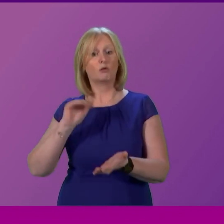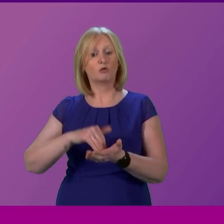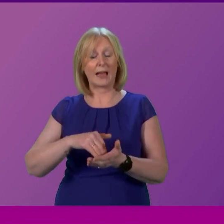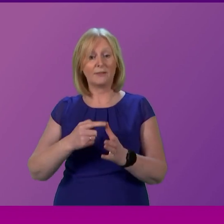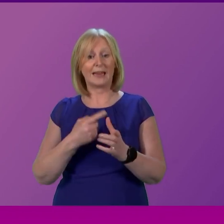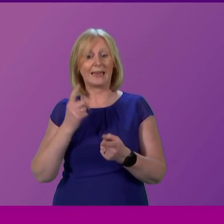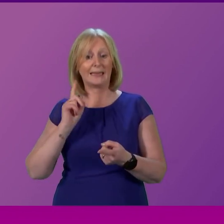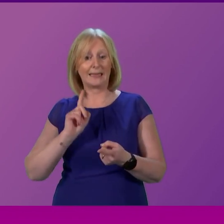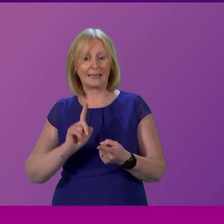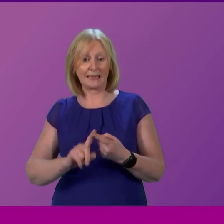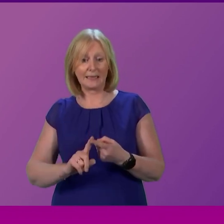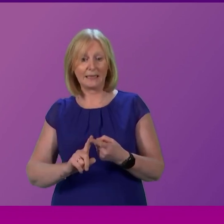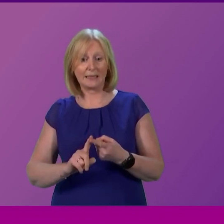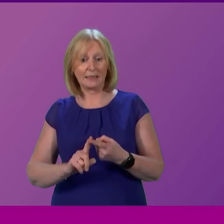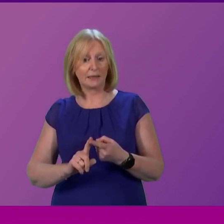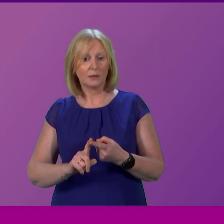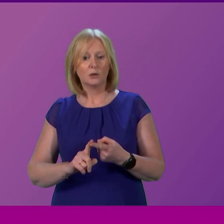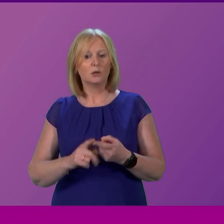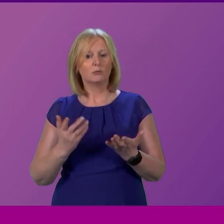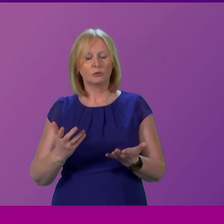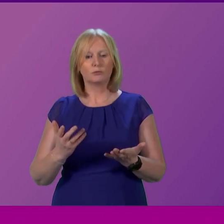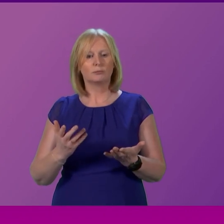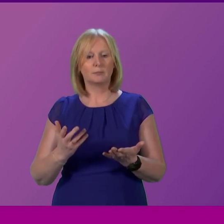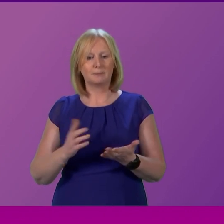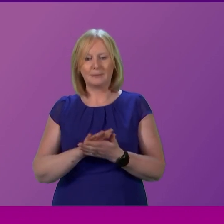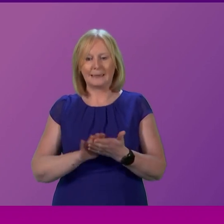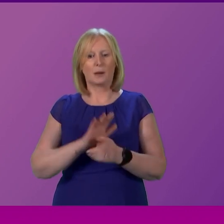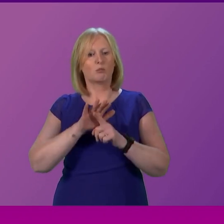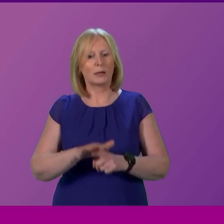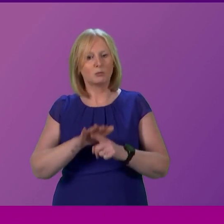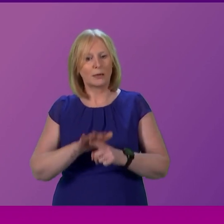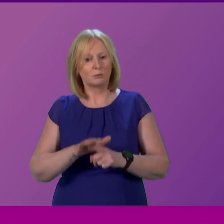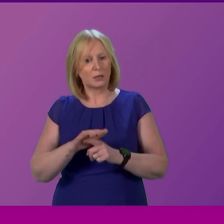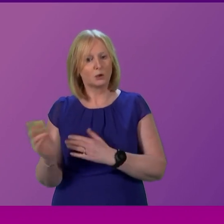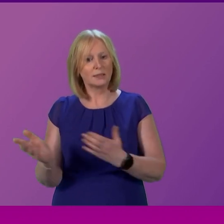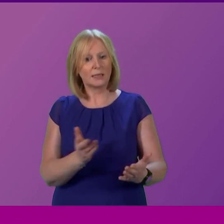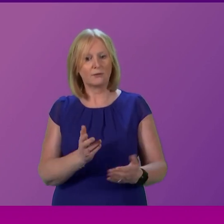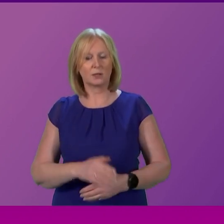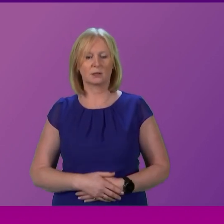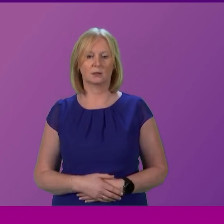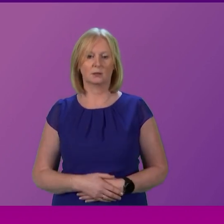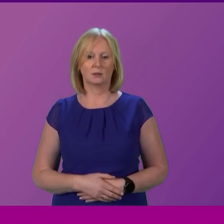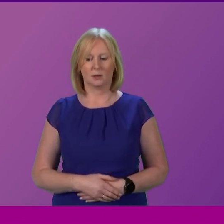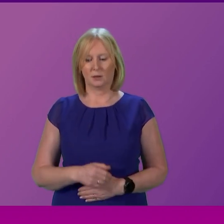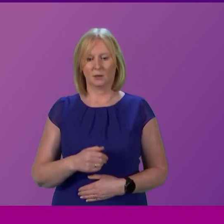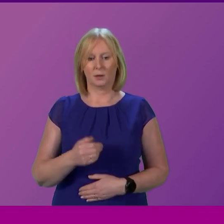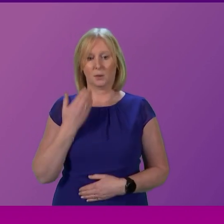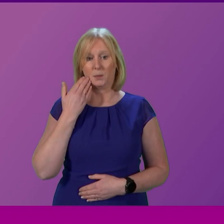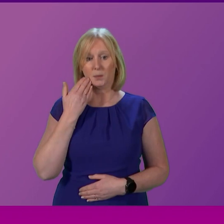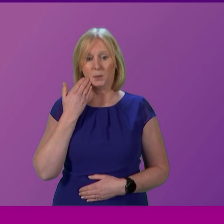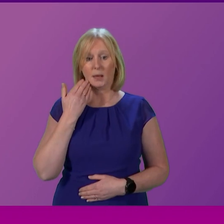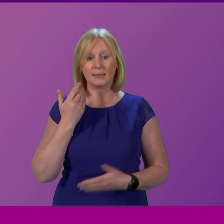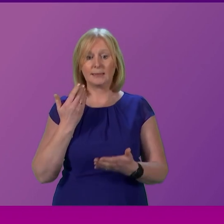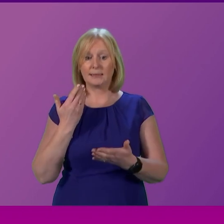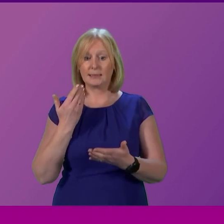might not always be required to put additional pressures on service can I therefore ask as a result of recent increased demand to